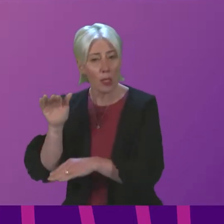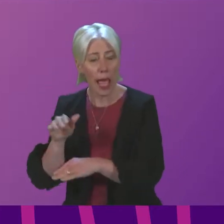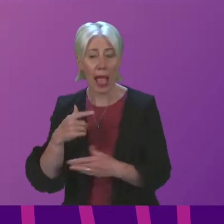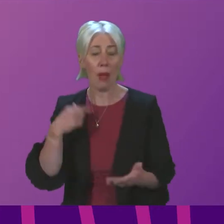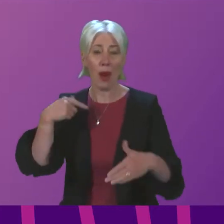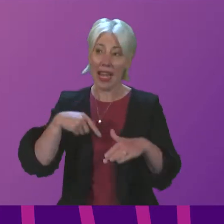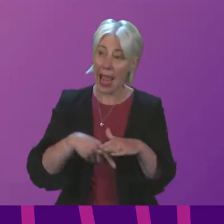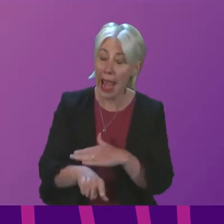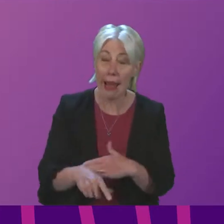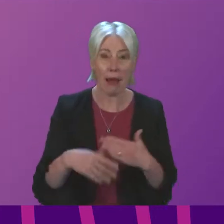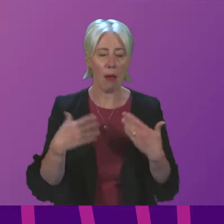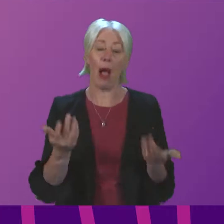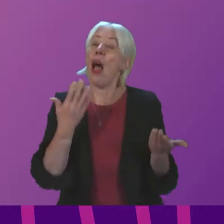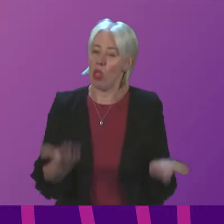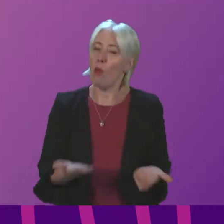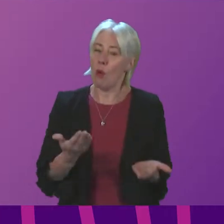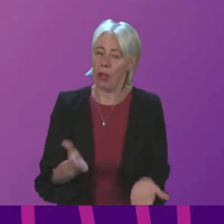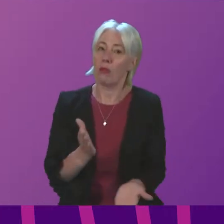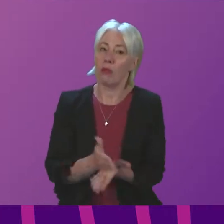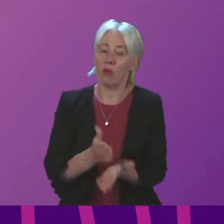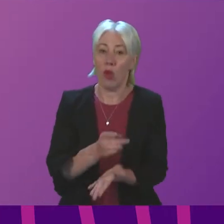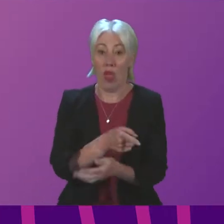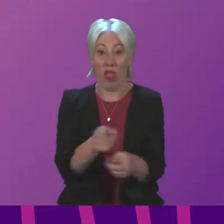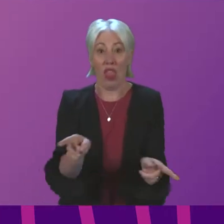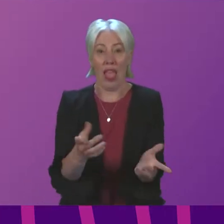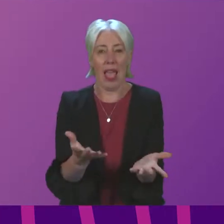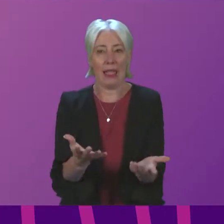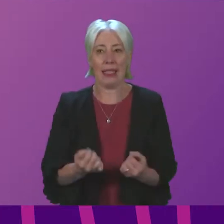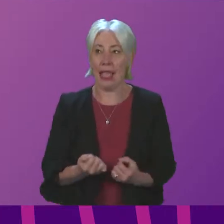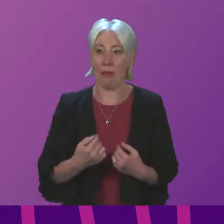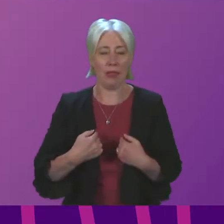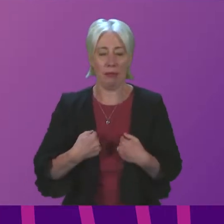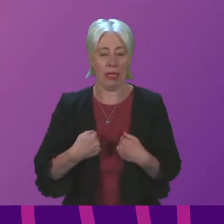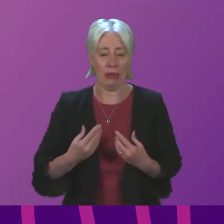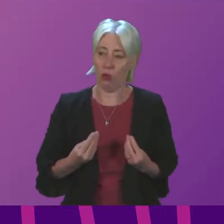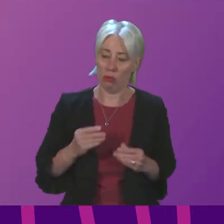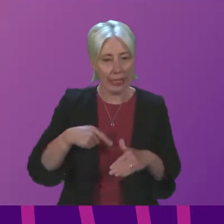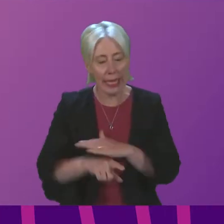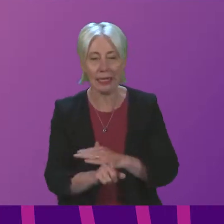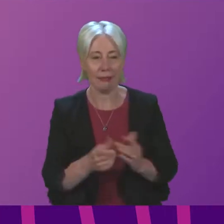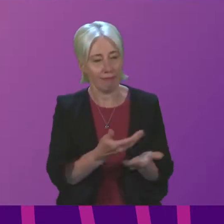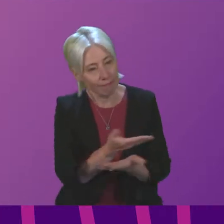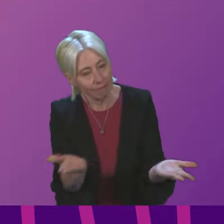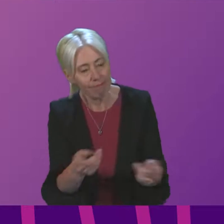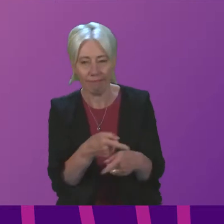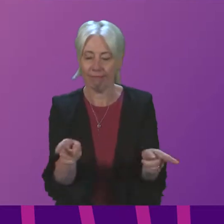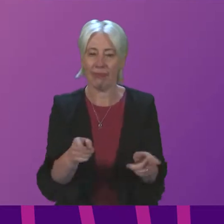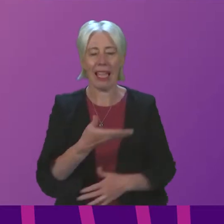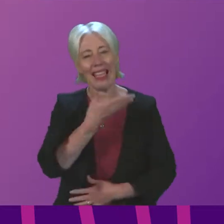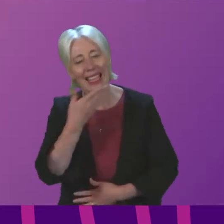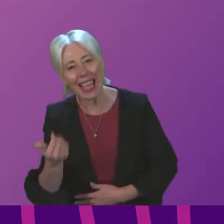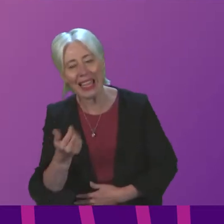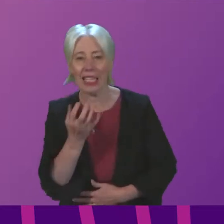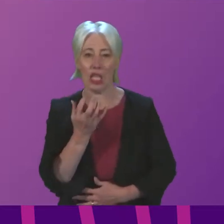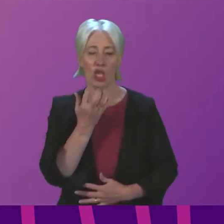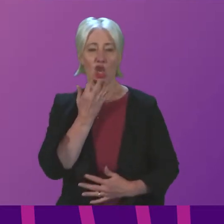they, particularly at the moment, accept the call to the extraordinary. The kindness and courage with which people